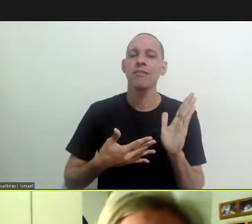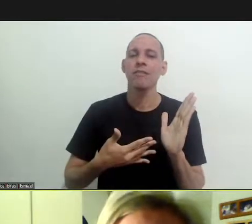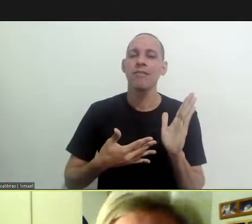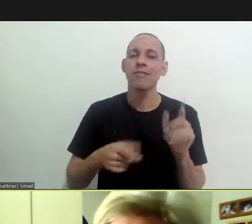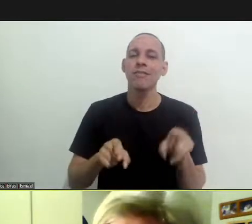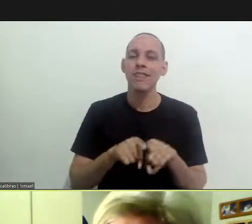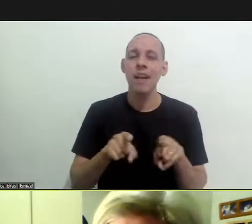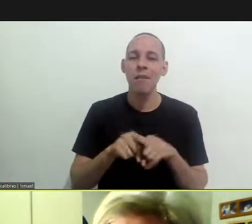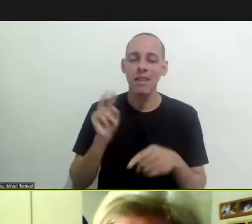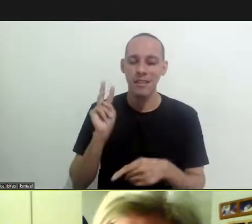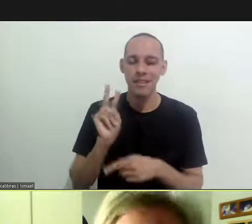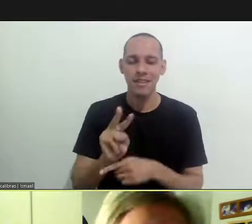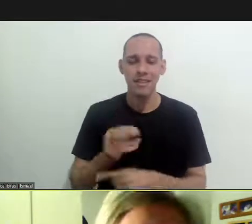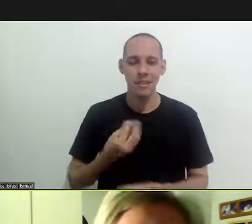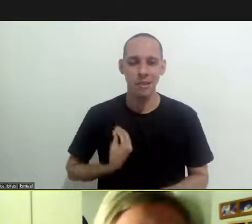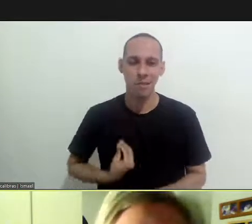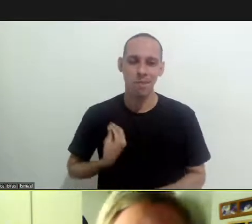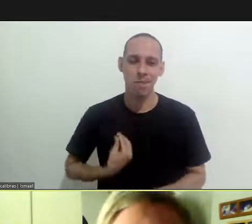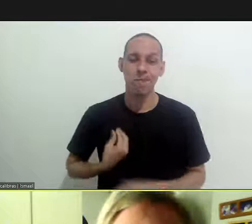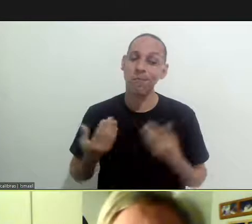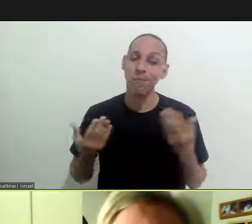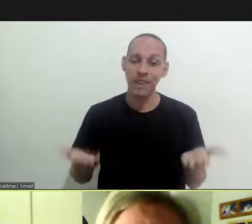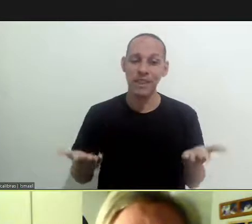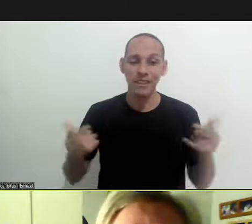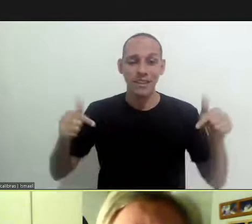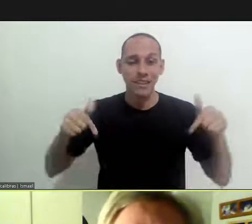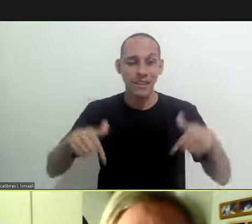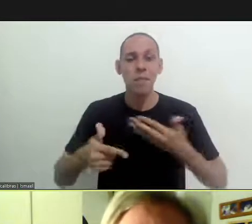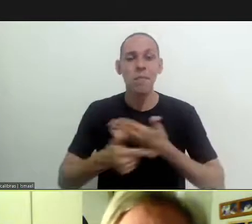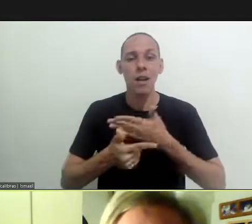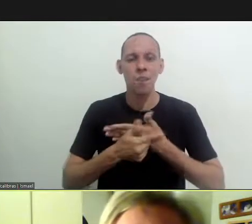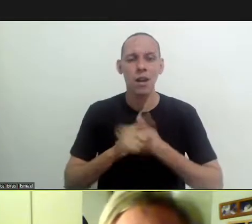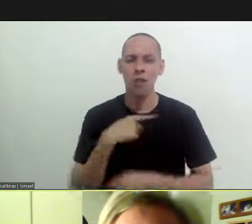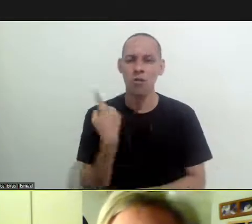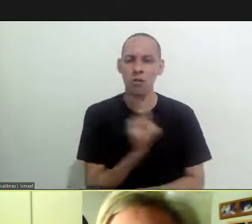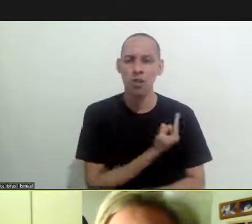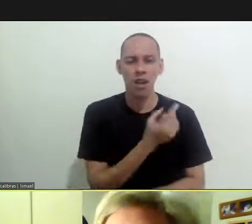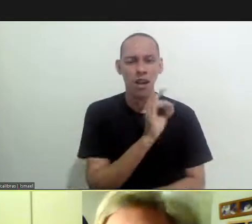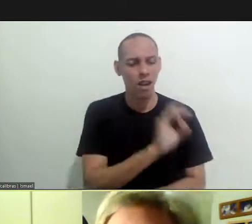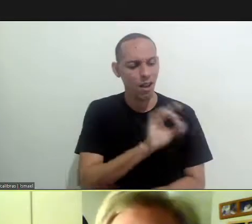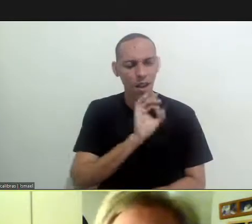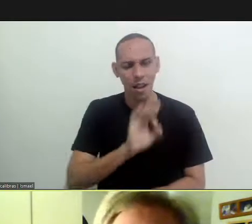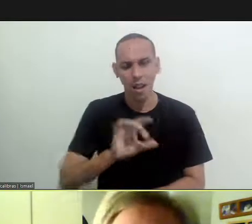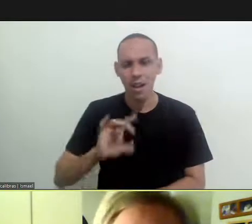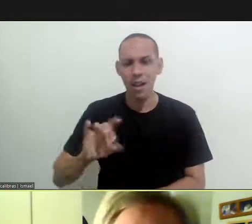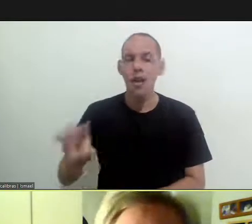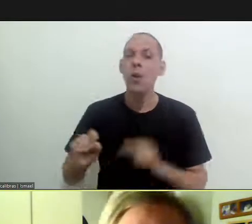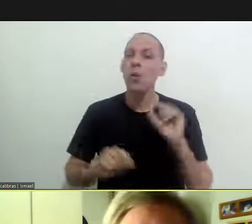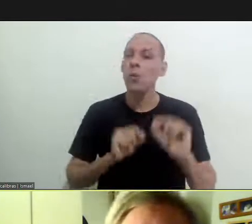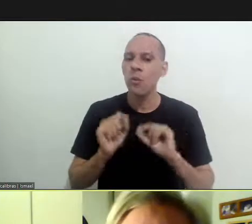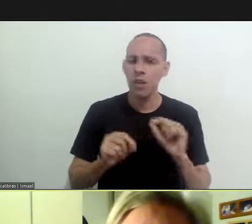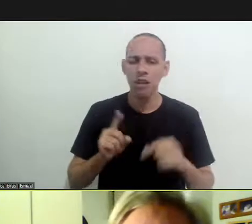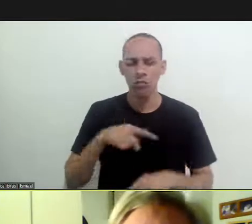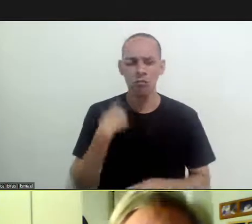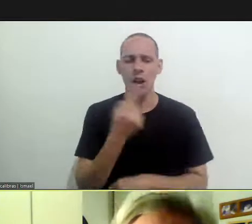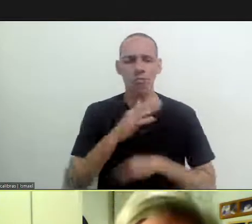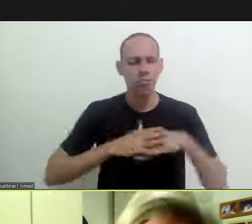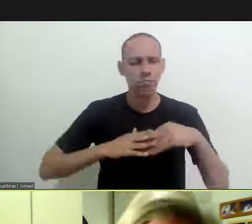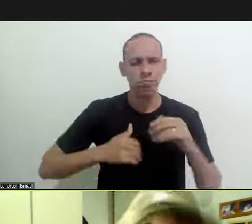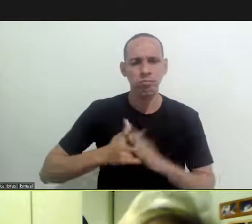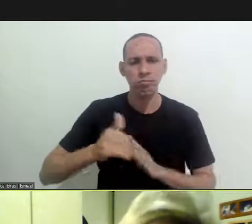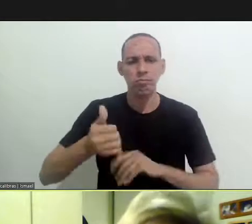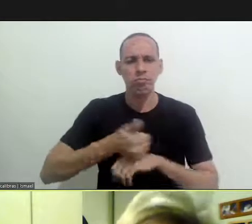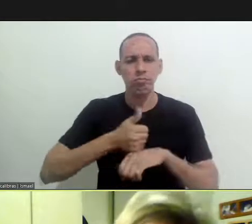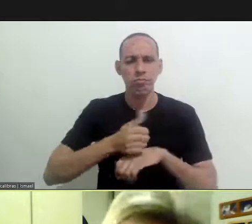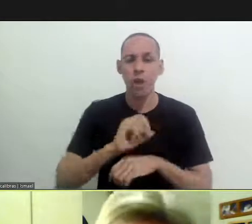defending life so this is the role each and every one of us has be it as